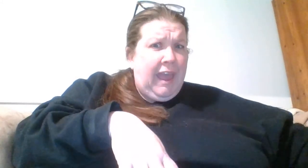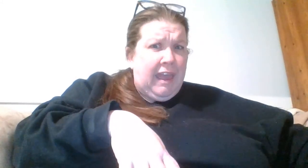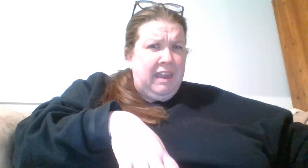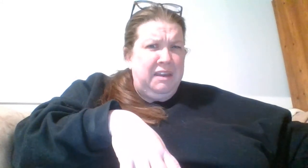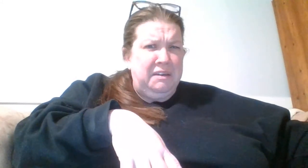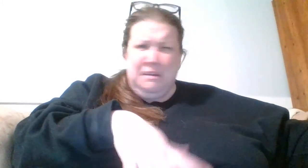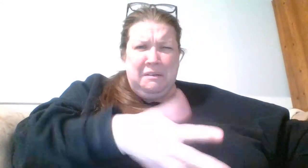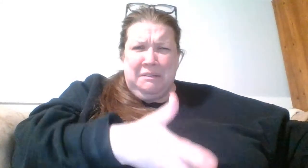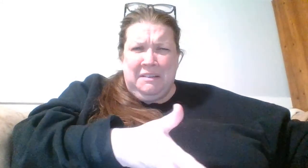hay.